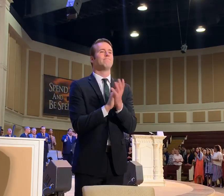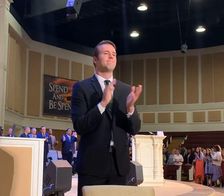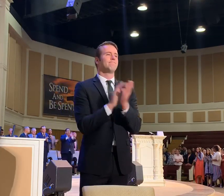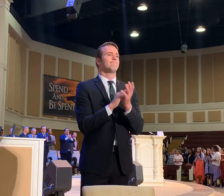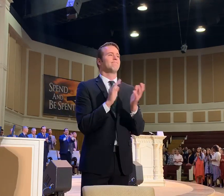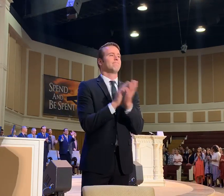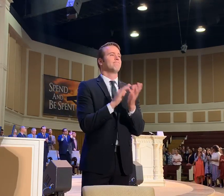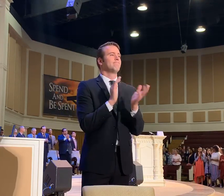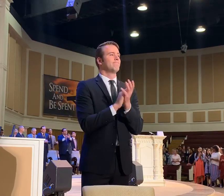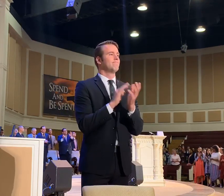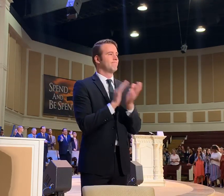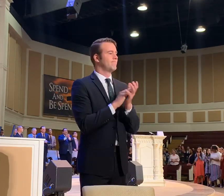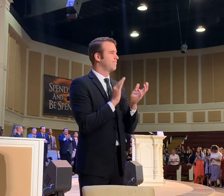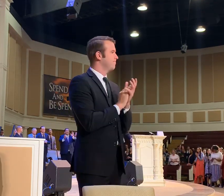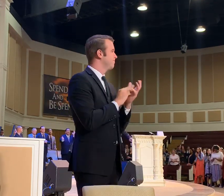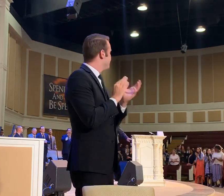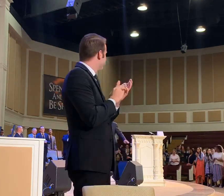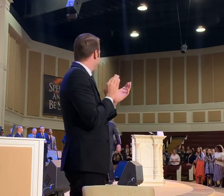Man,